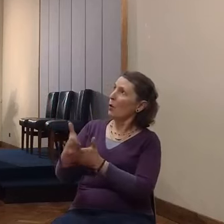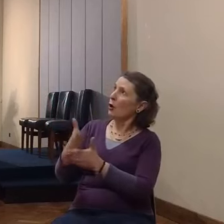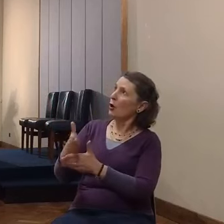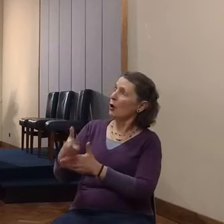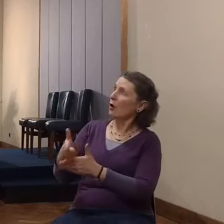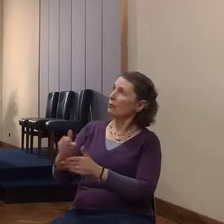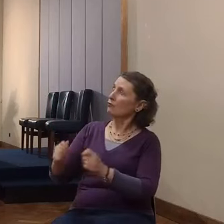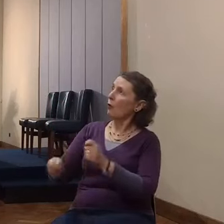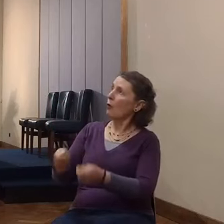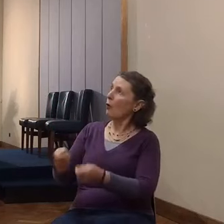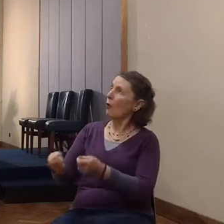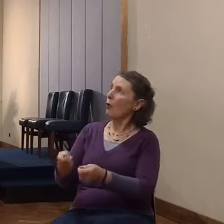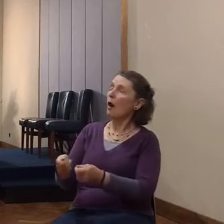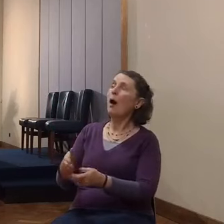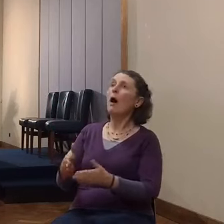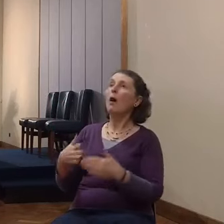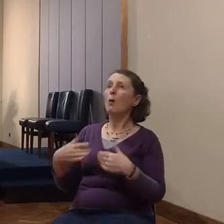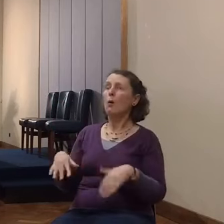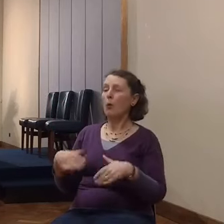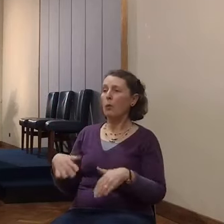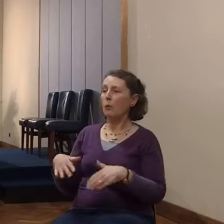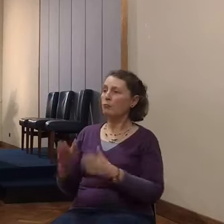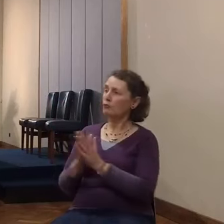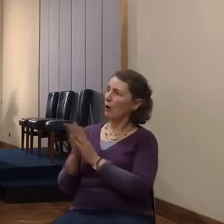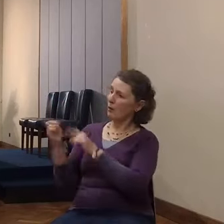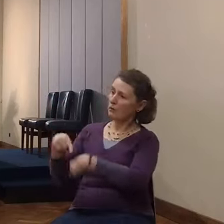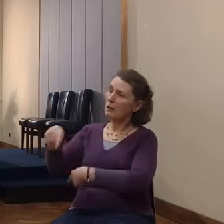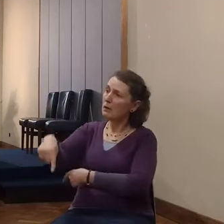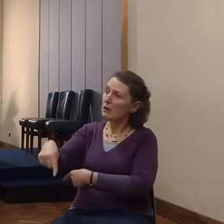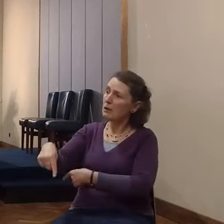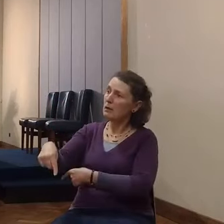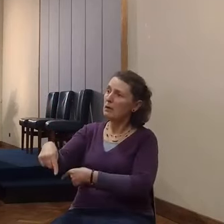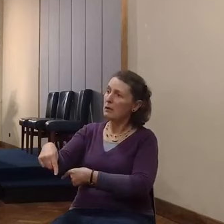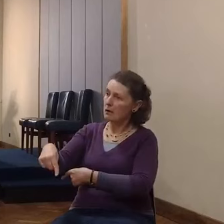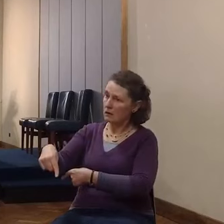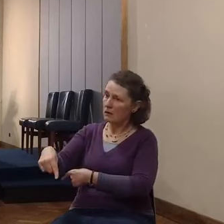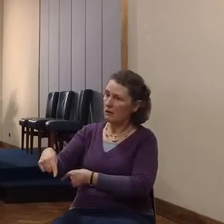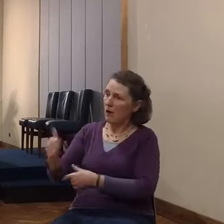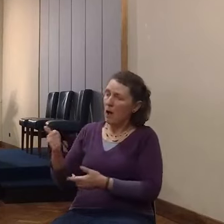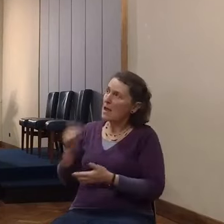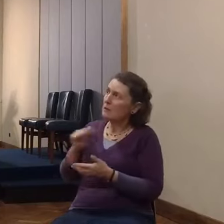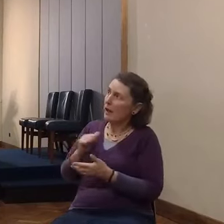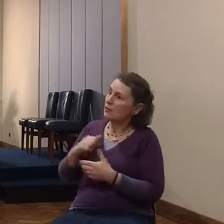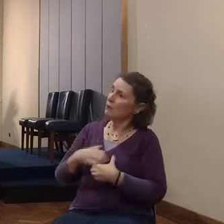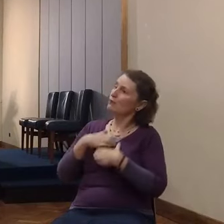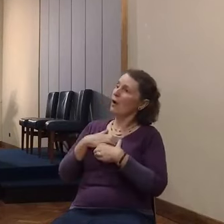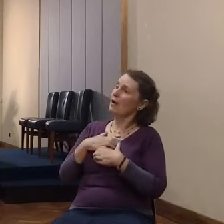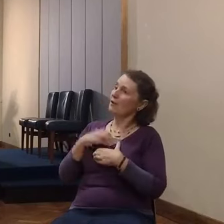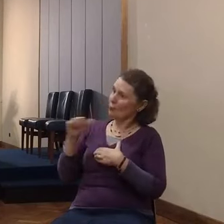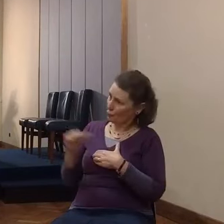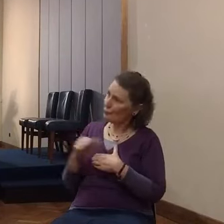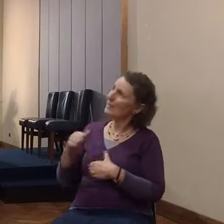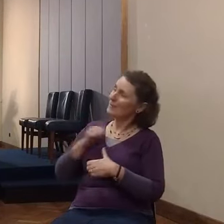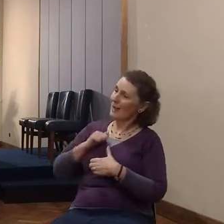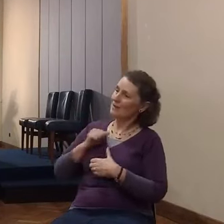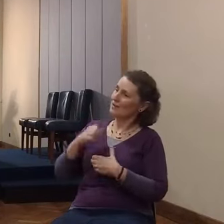And we expect that God was showing his hand. And so it happened to these spies in